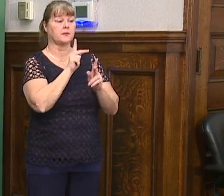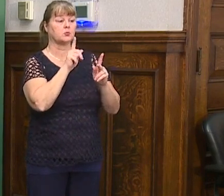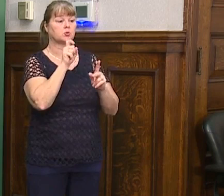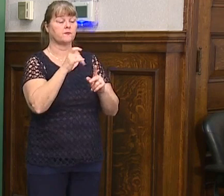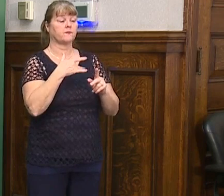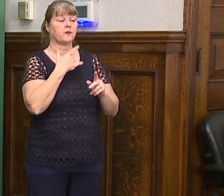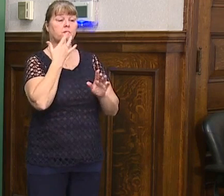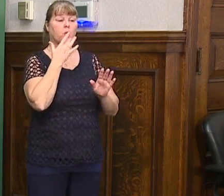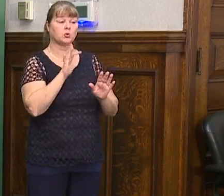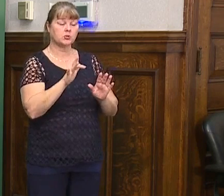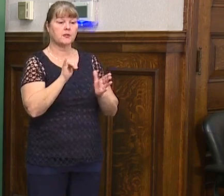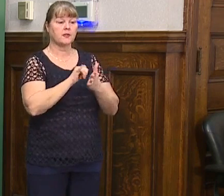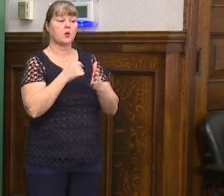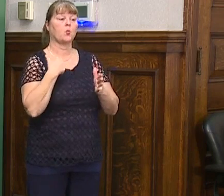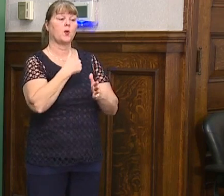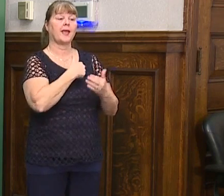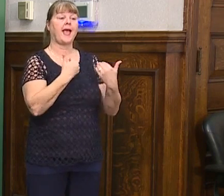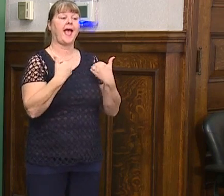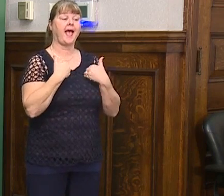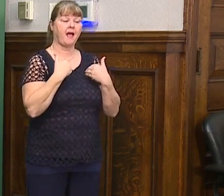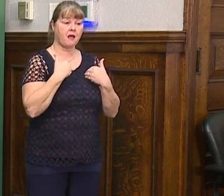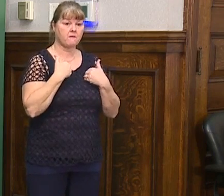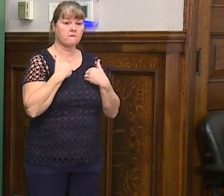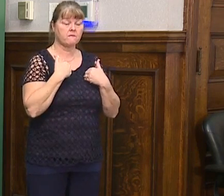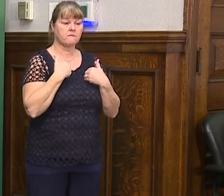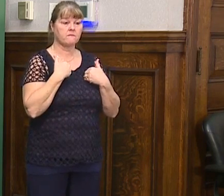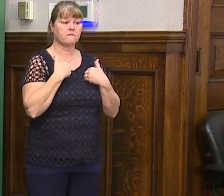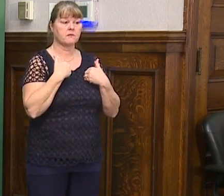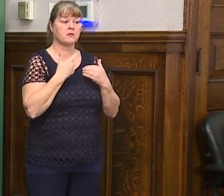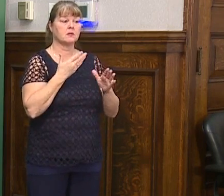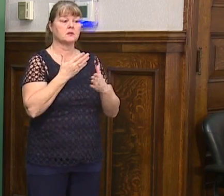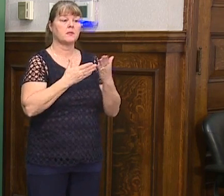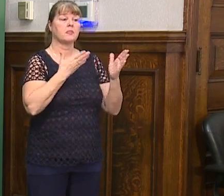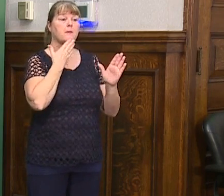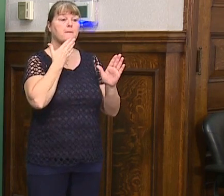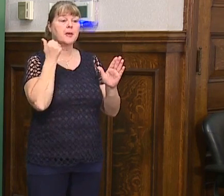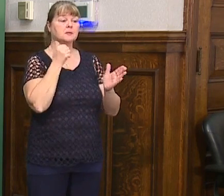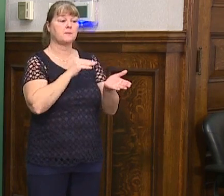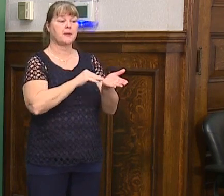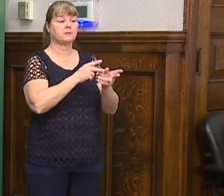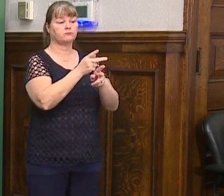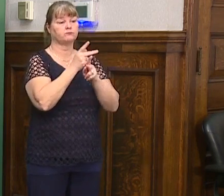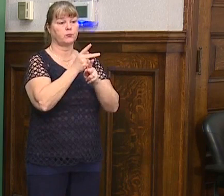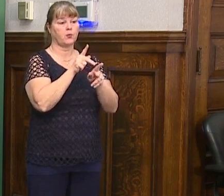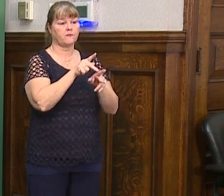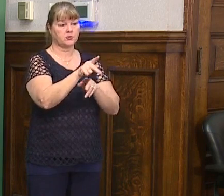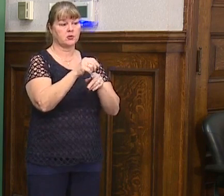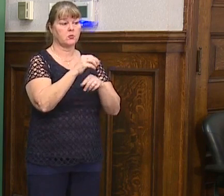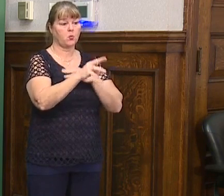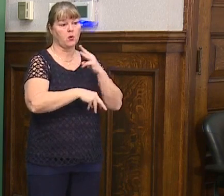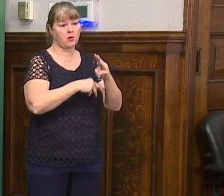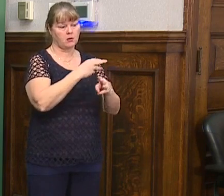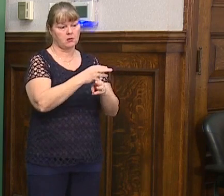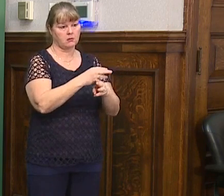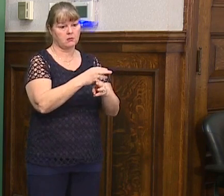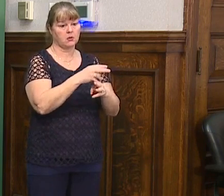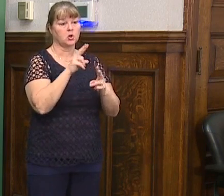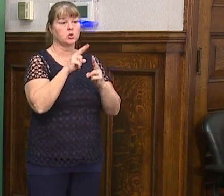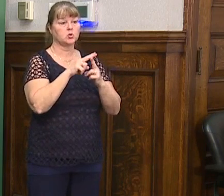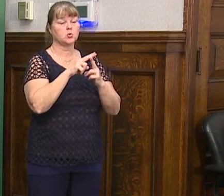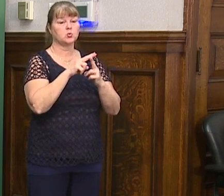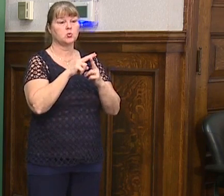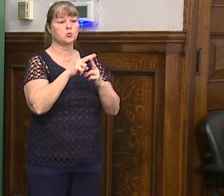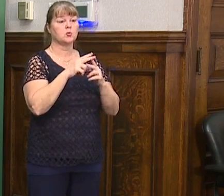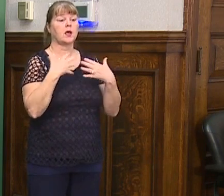should feel fortunate that we have, um, among the best medical care professionals in the world with two of the